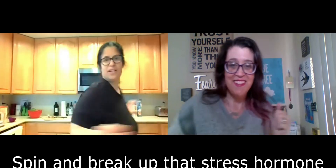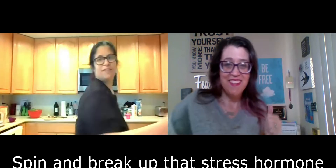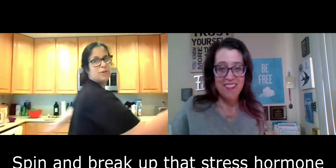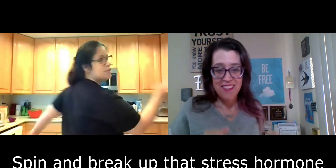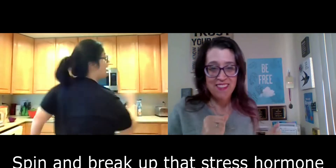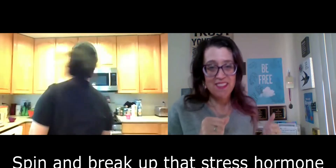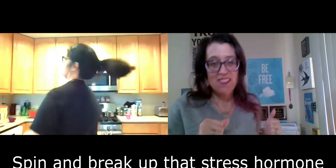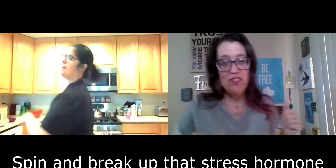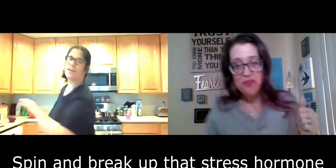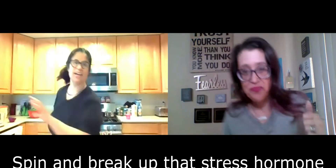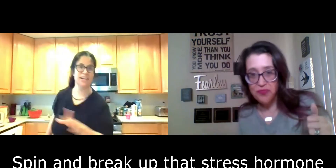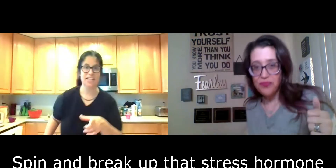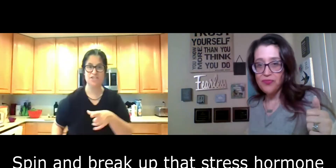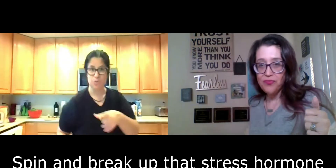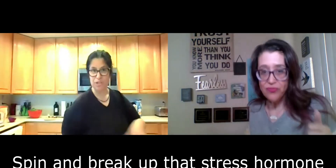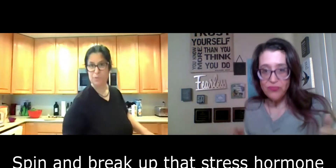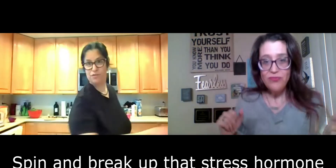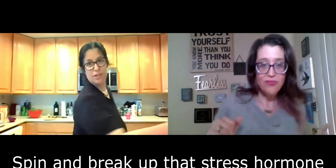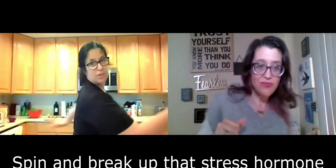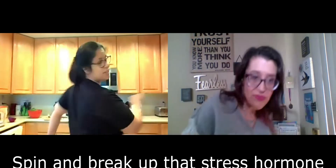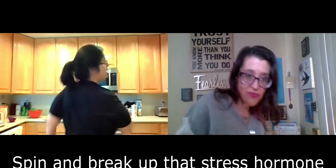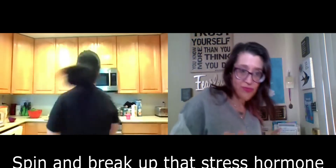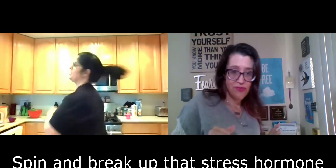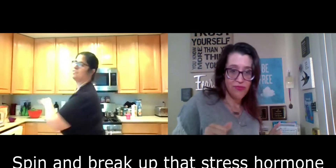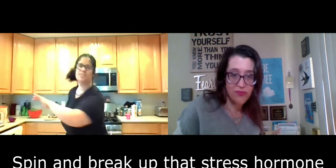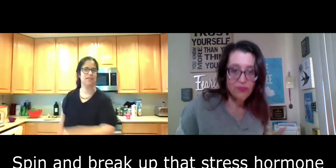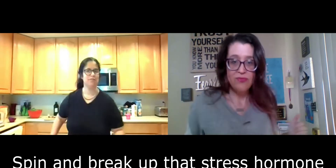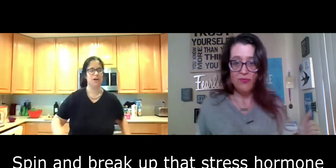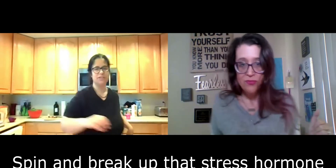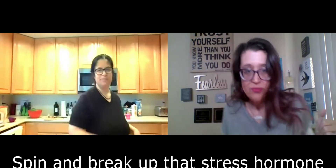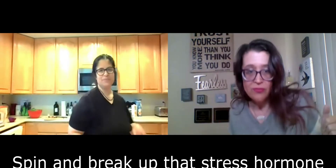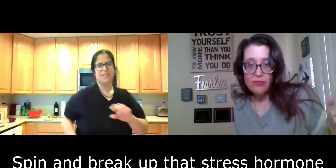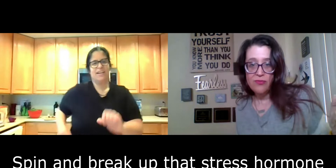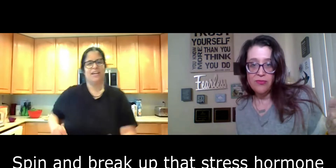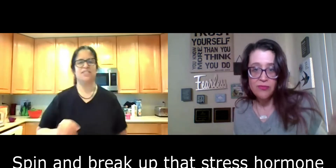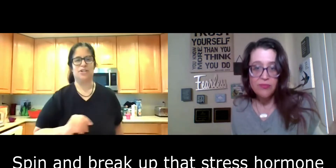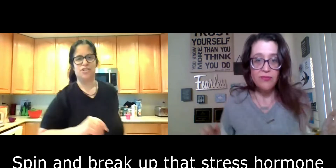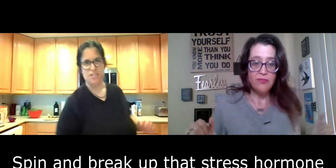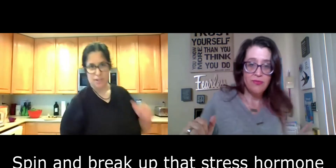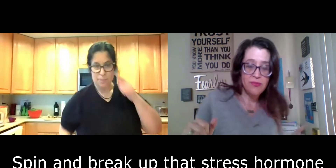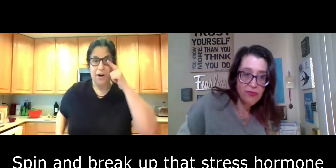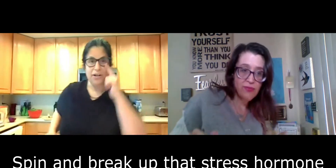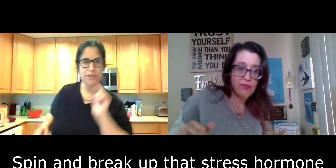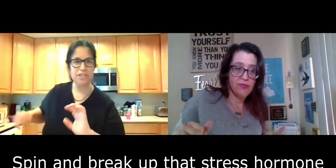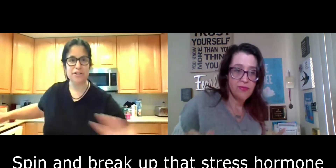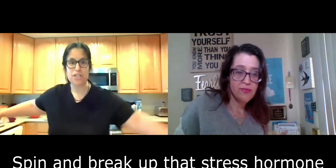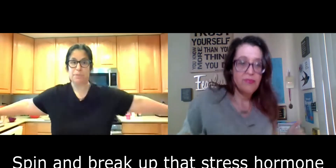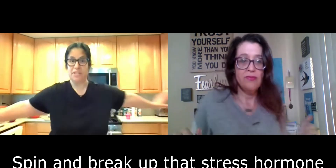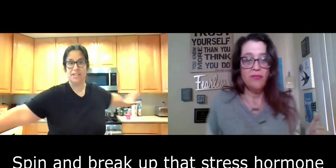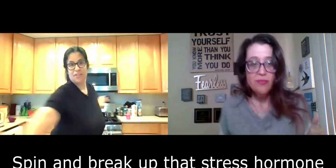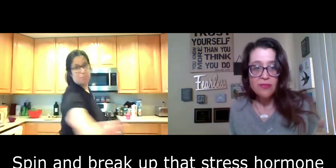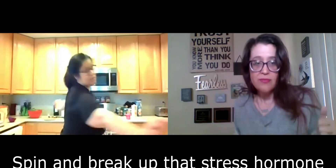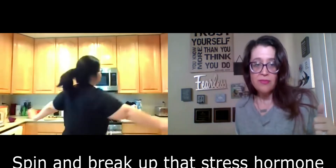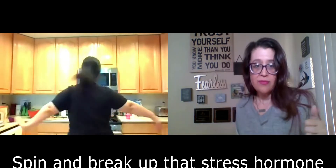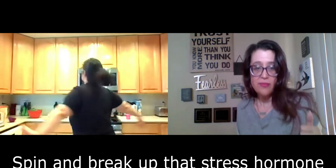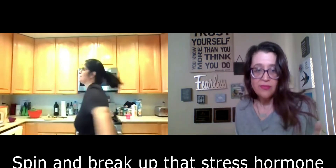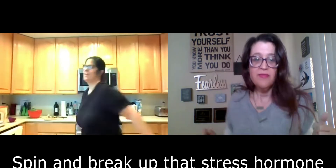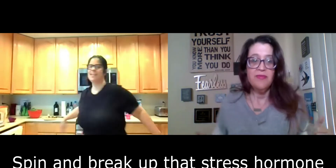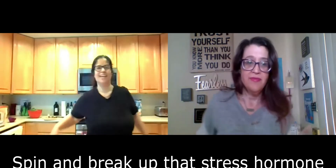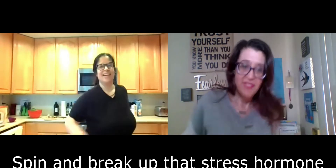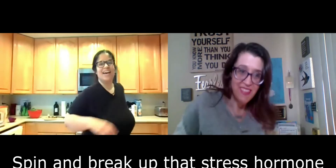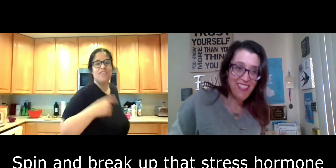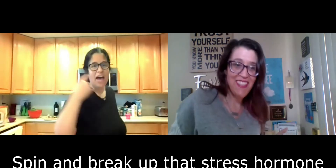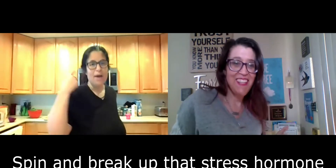if you saw the LA story movie with Steve Martin, Sarah Jessica Parker's in there spinning on the beach.